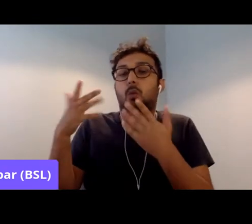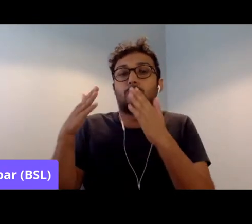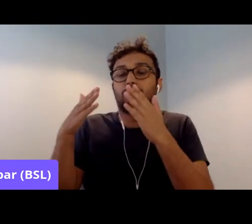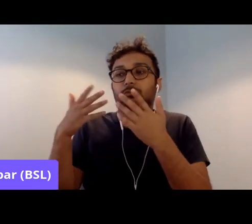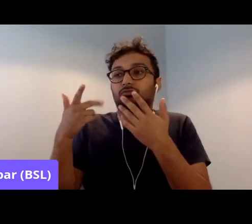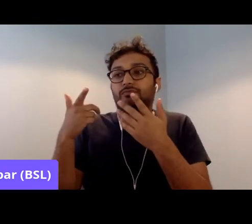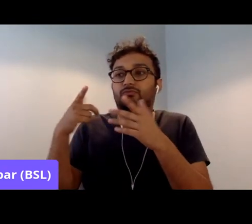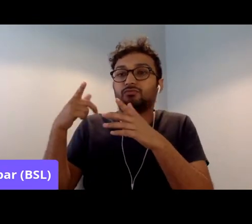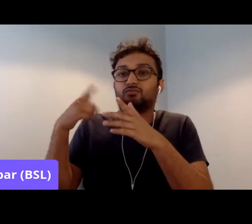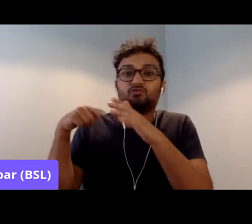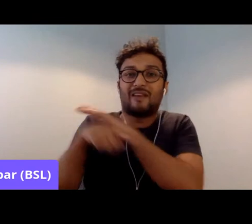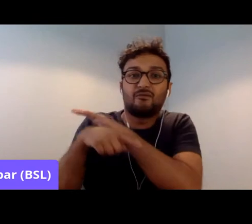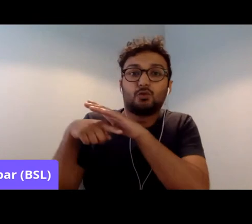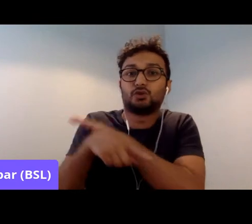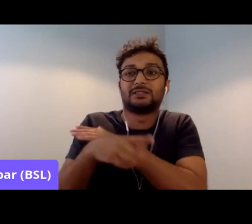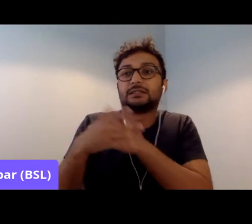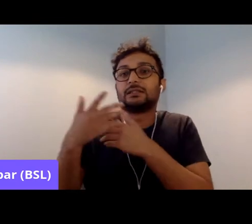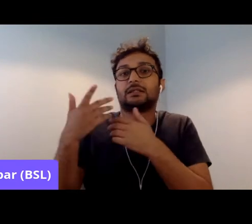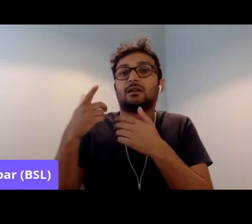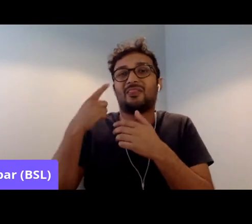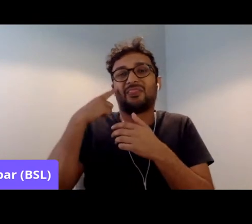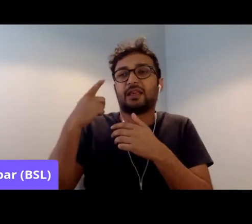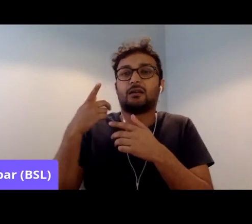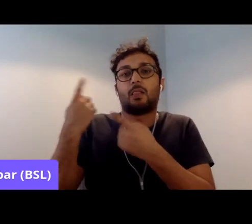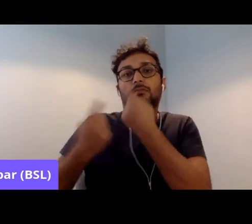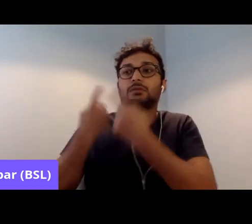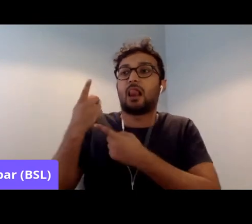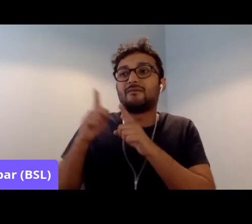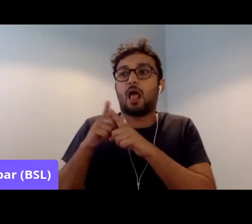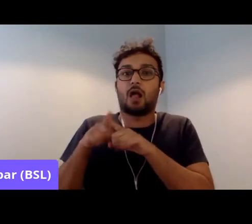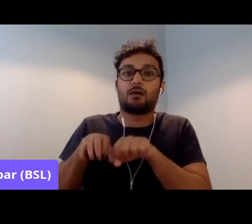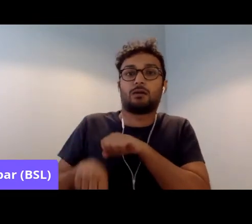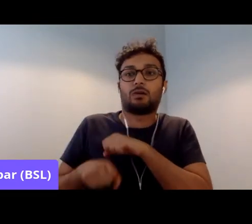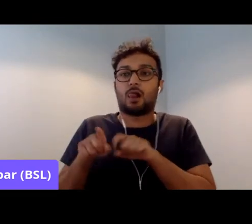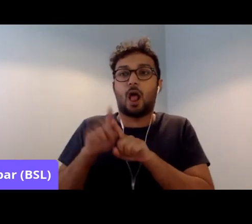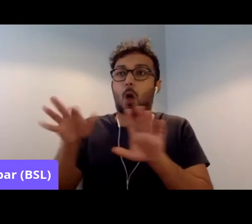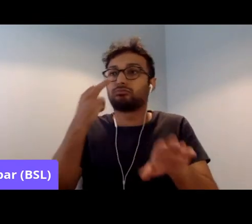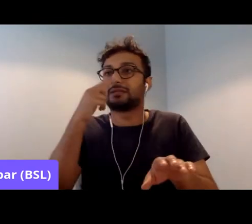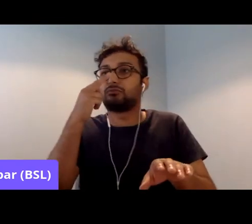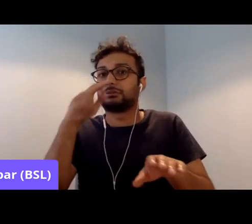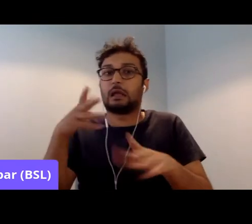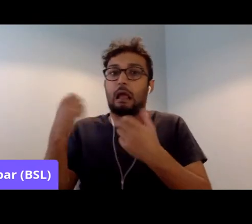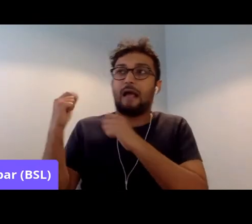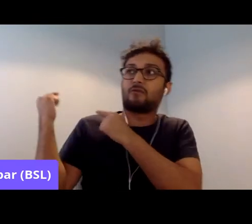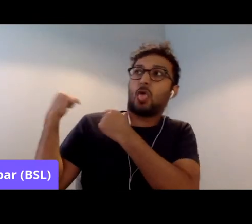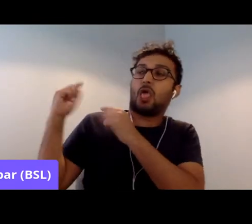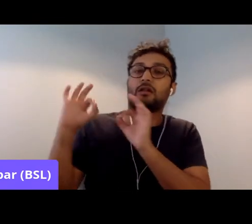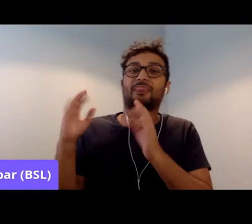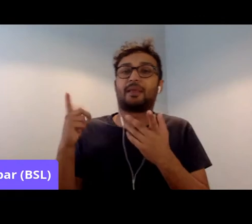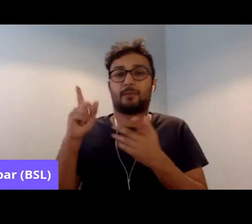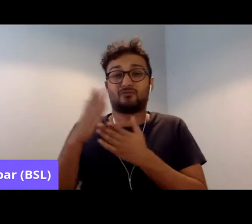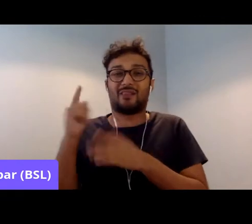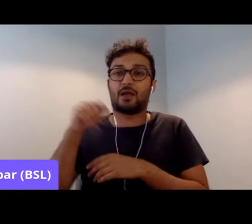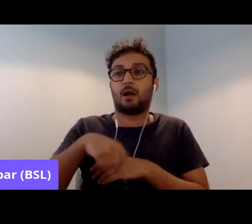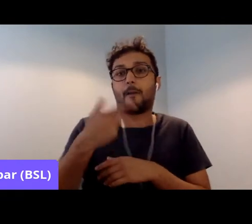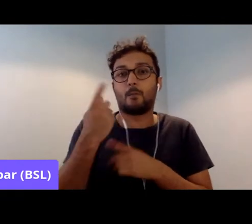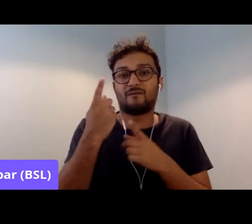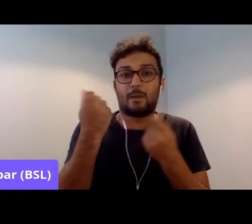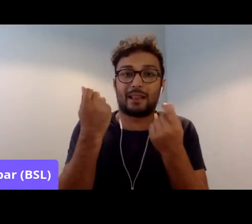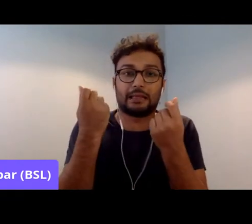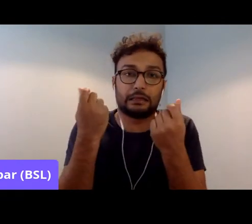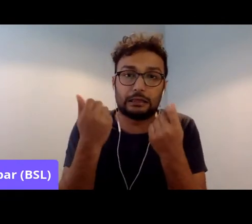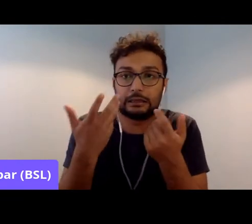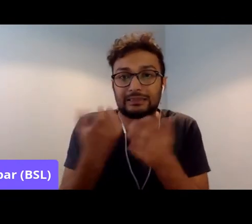disingenuous men who are coming in and taking the jobs and pretending to be persecuted, or that they're just victims and persecuted.